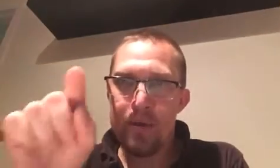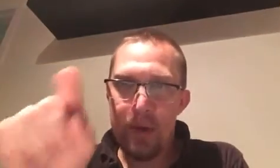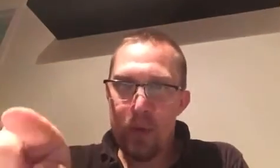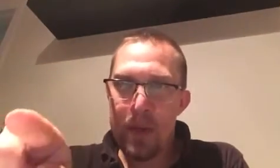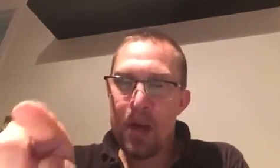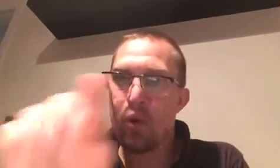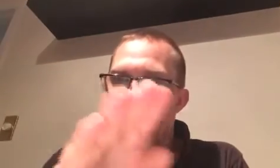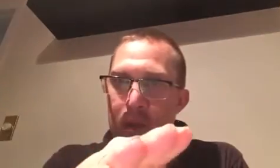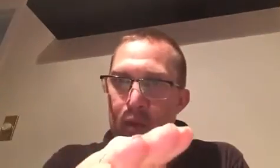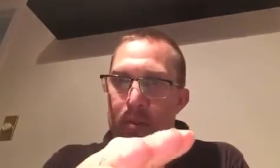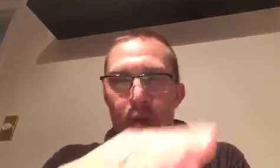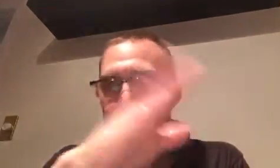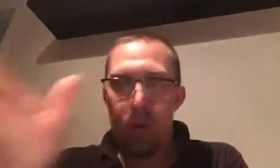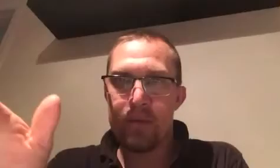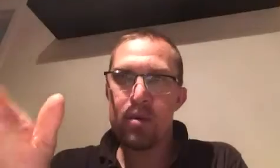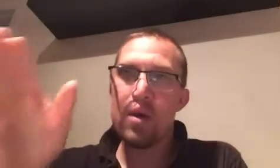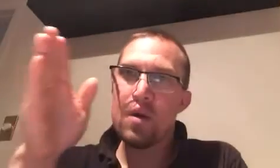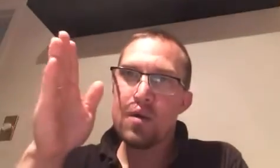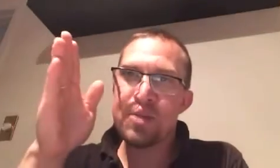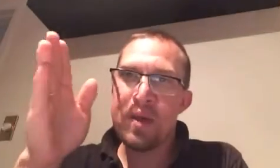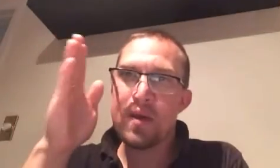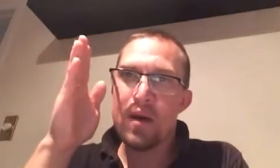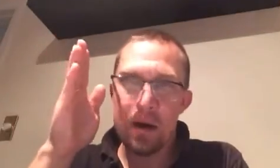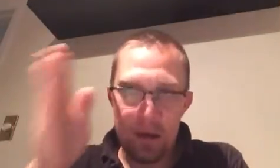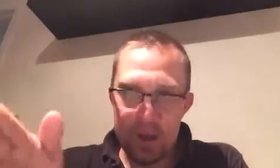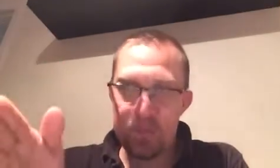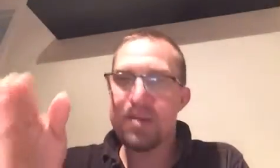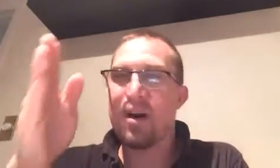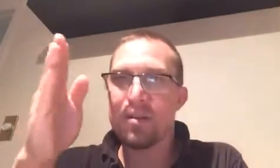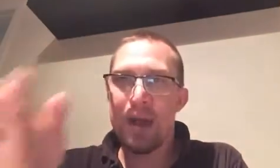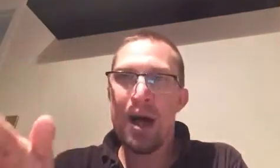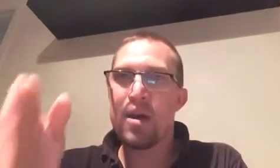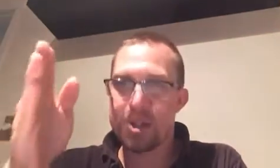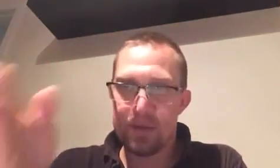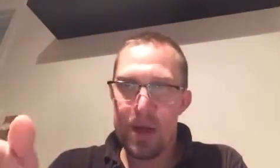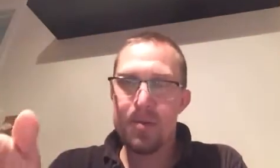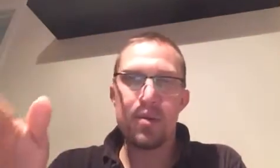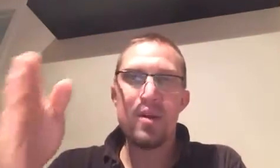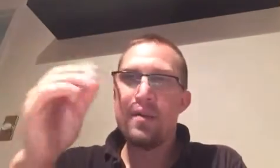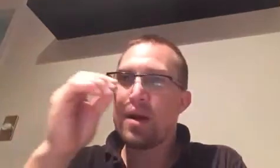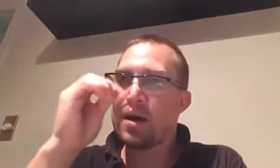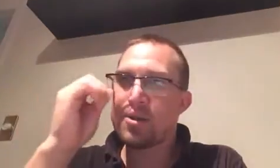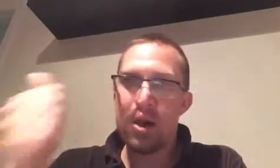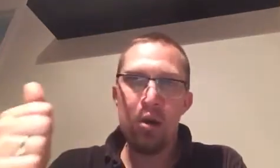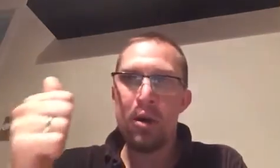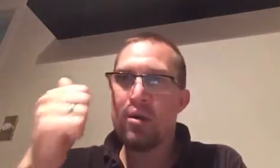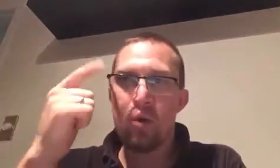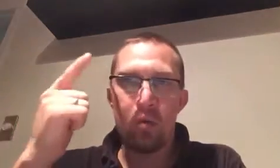another man or another woman or whoever speak a gossiping, a lie, a slander, a tail-bearing or